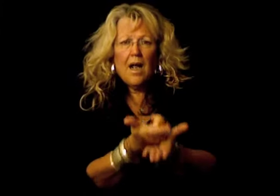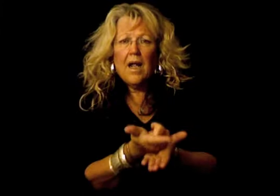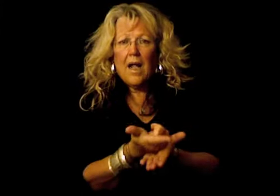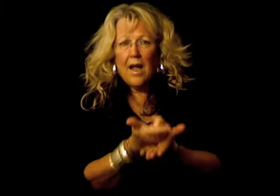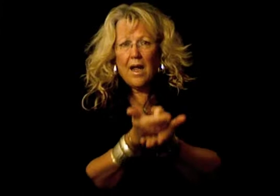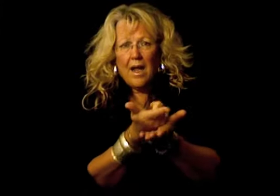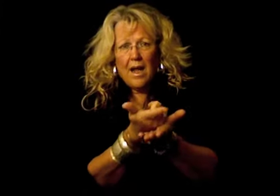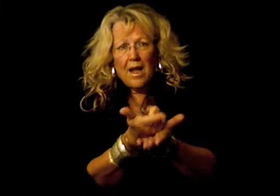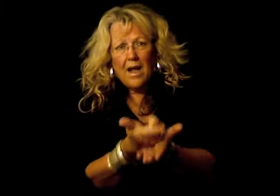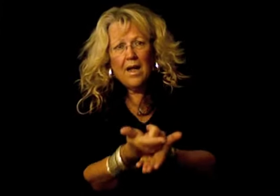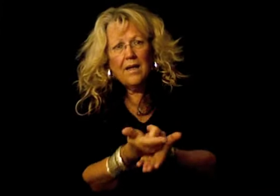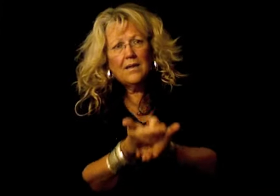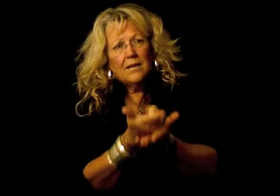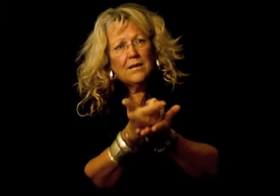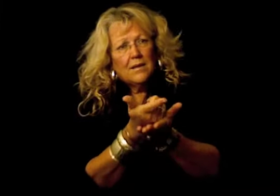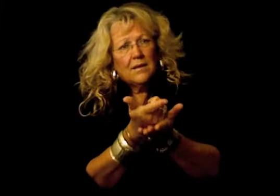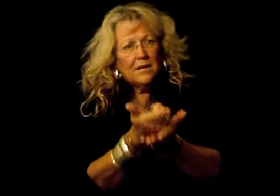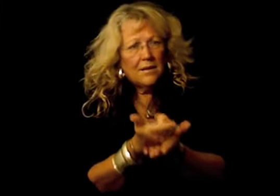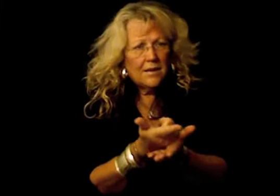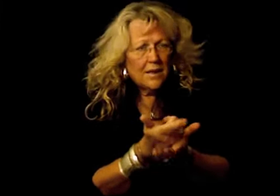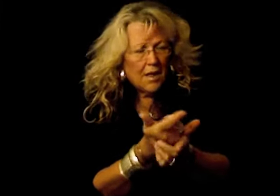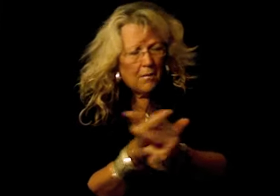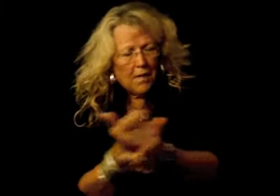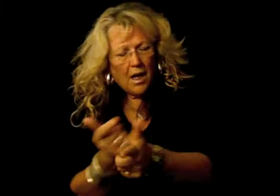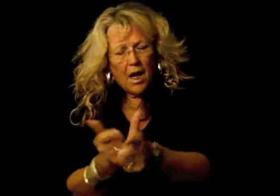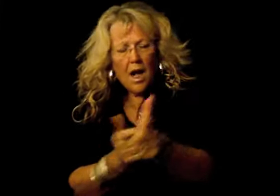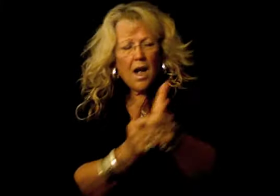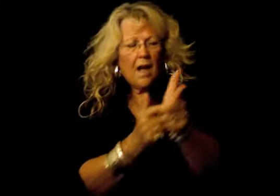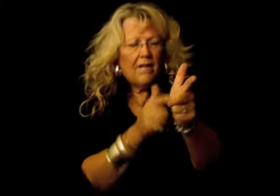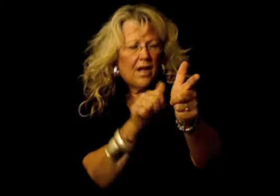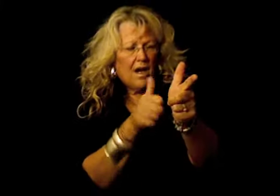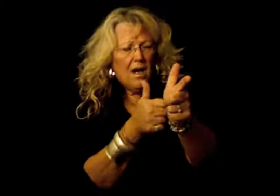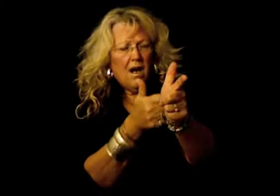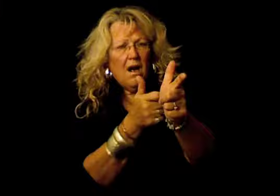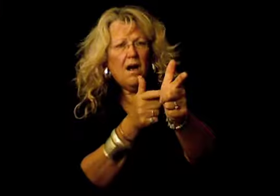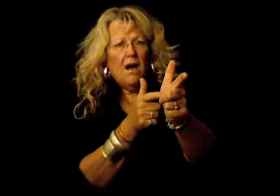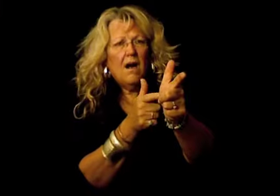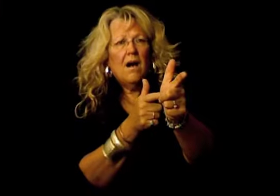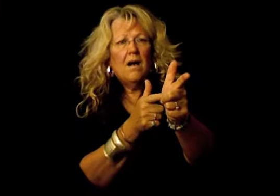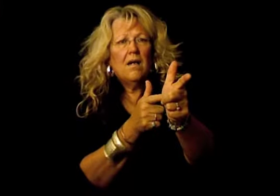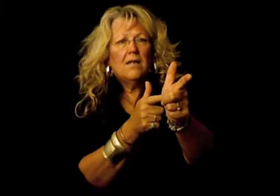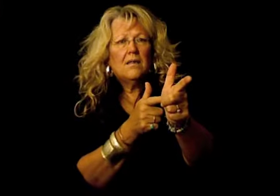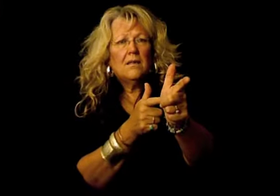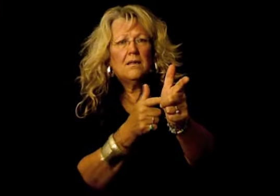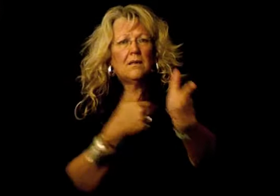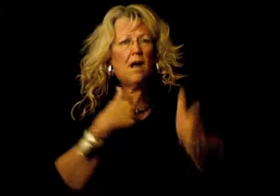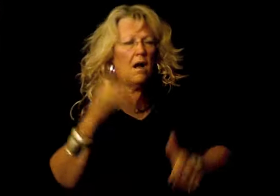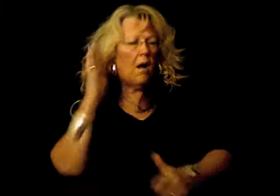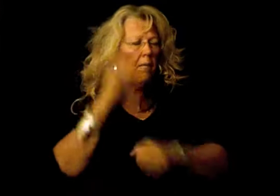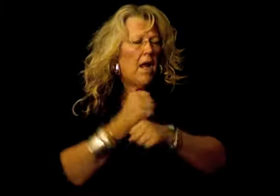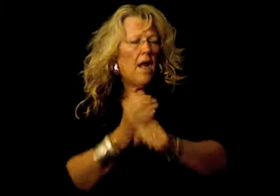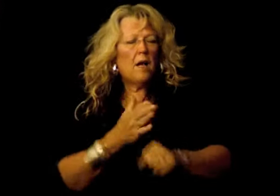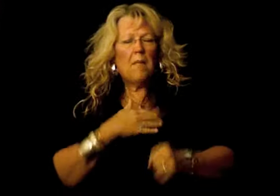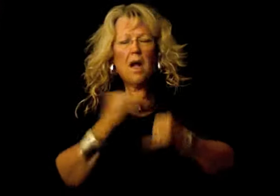hand Behind the gun, I made my